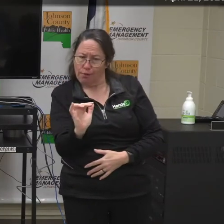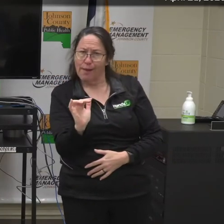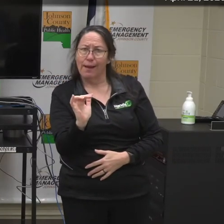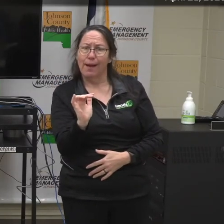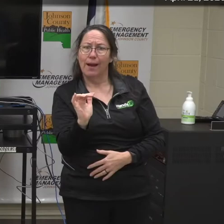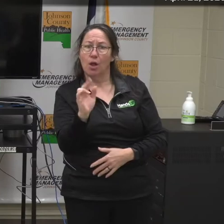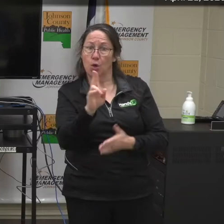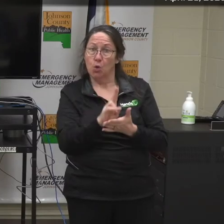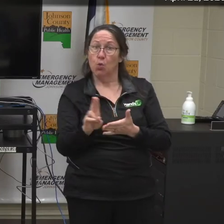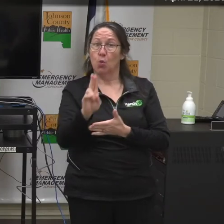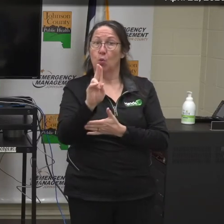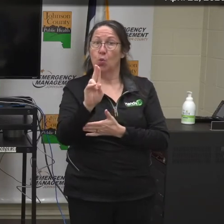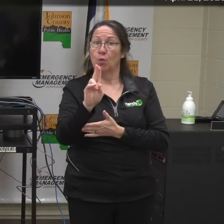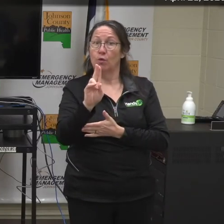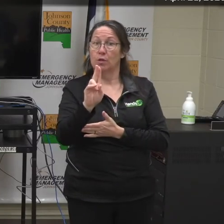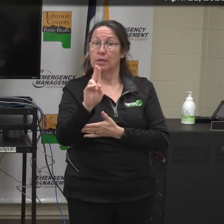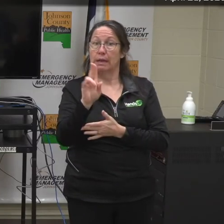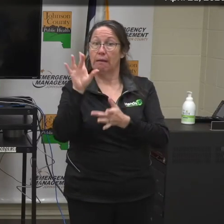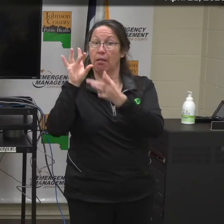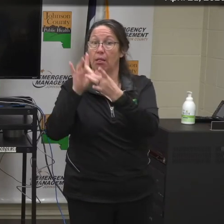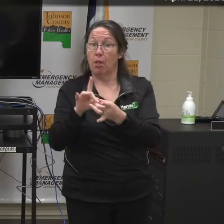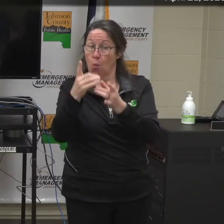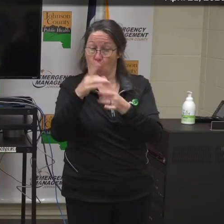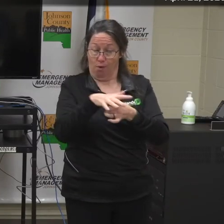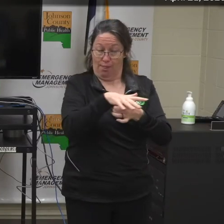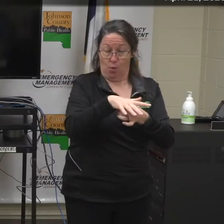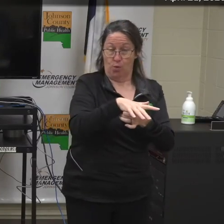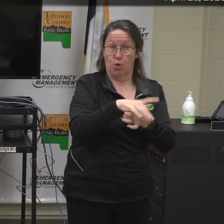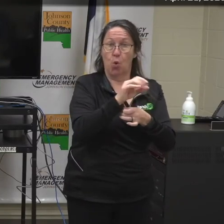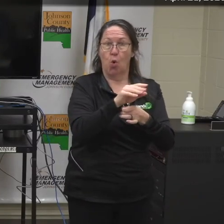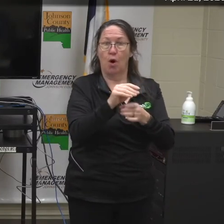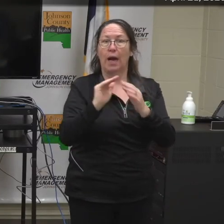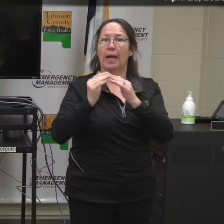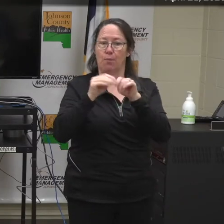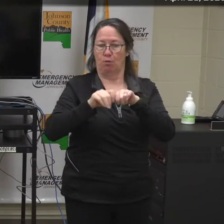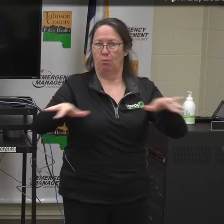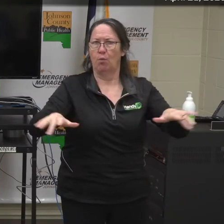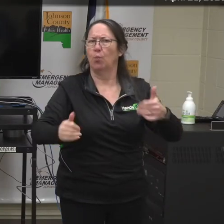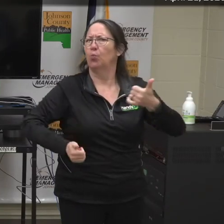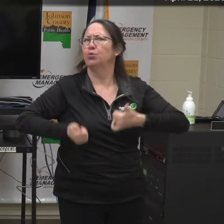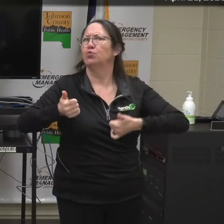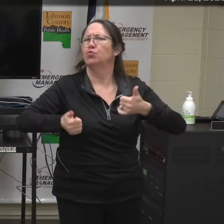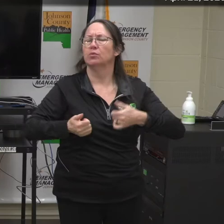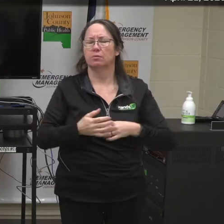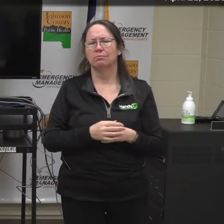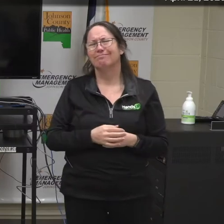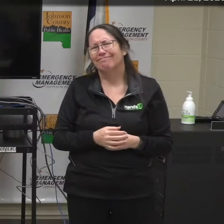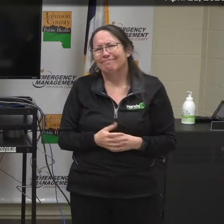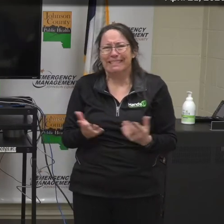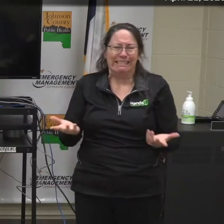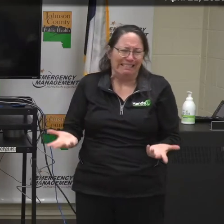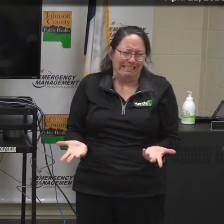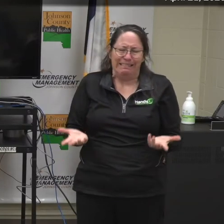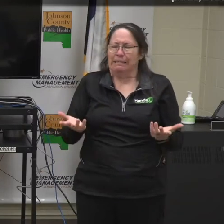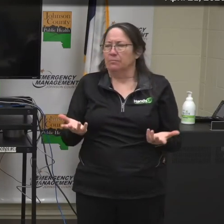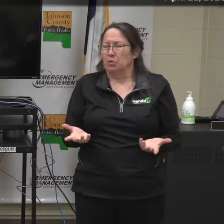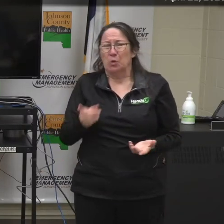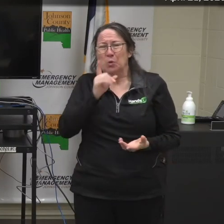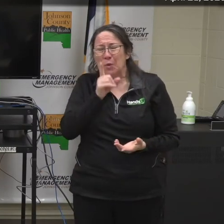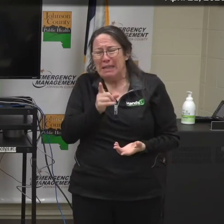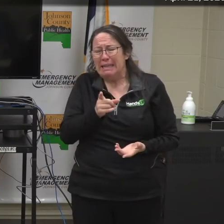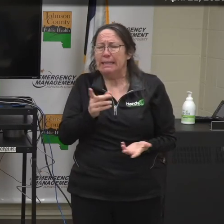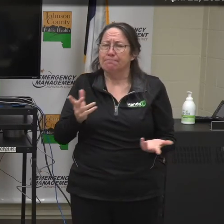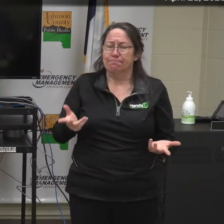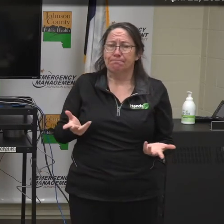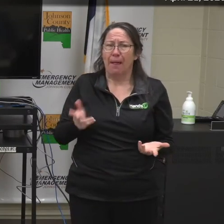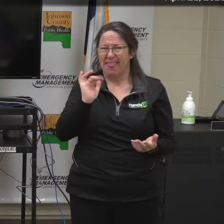on the university campus could be tied to one location or are they community? Right now, there's no concerns of that. Again, I would defer